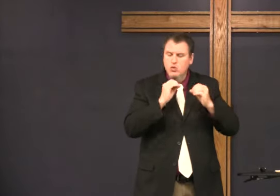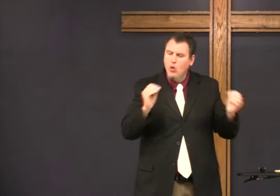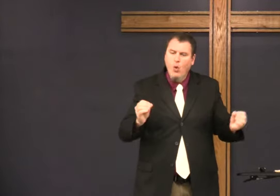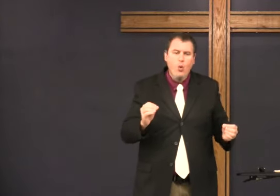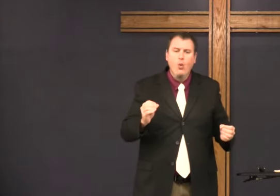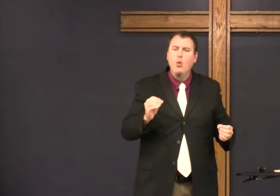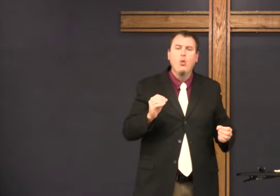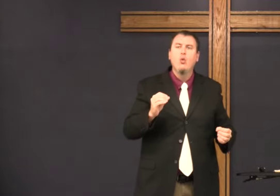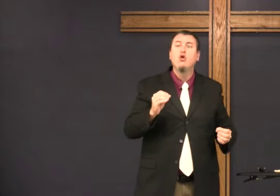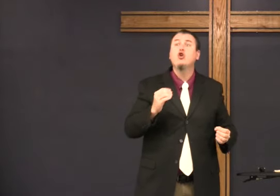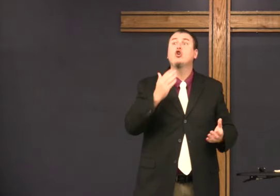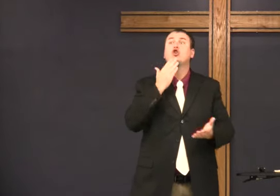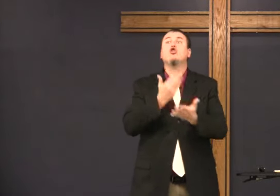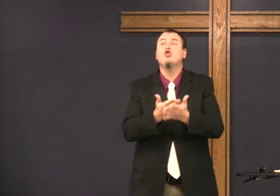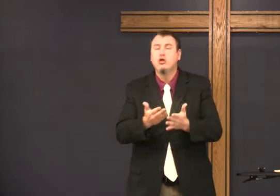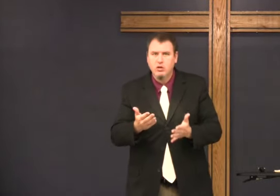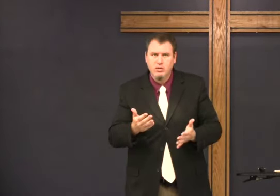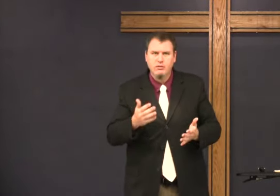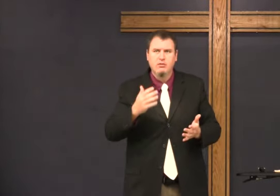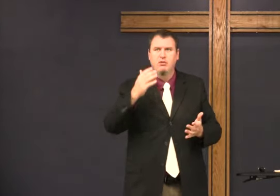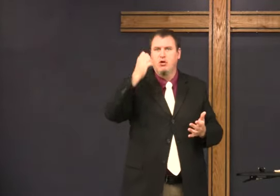There's no reason to think God supports that.